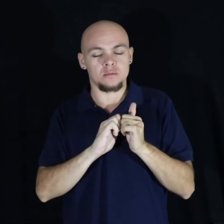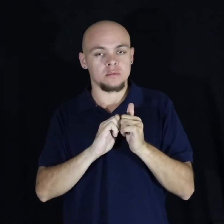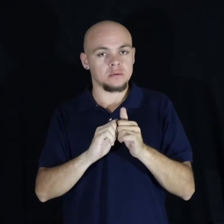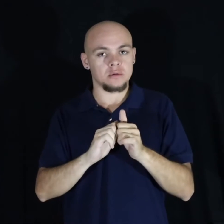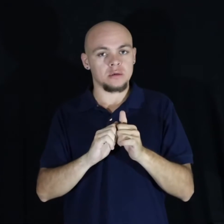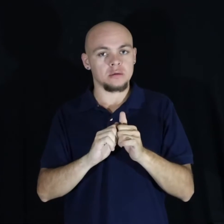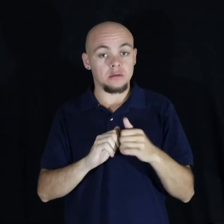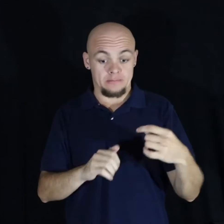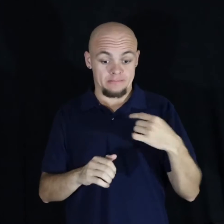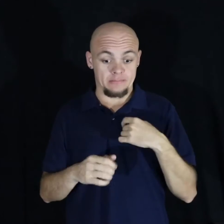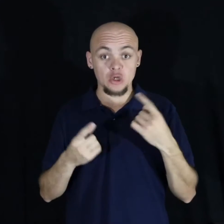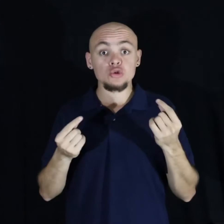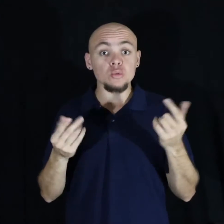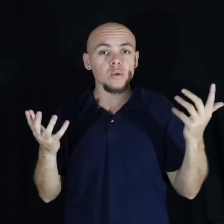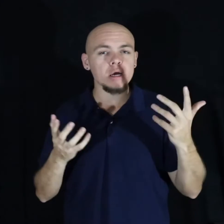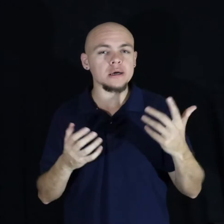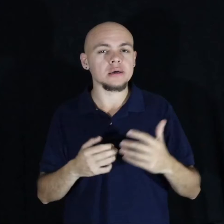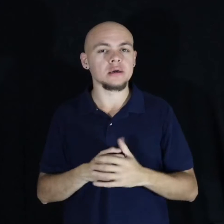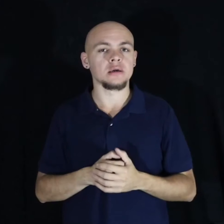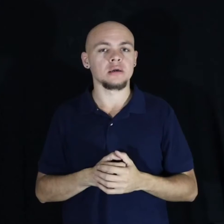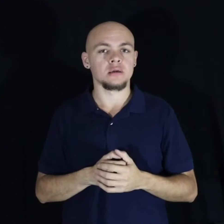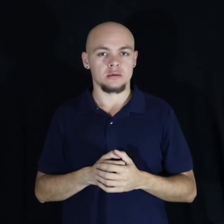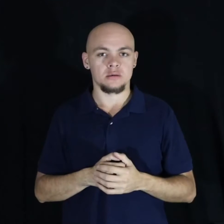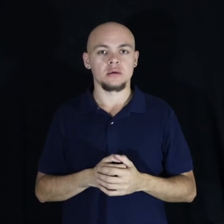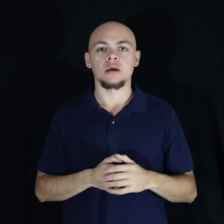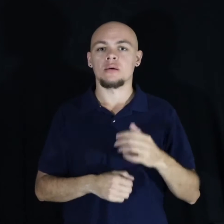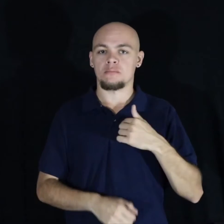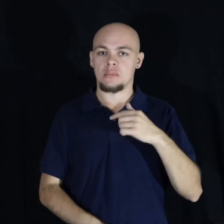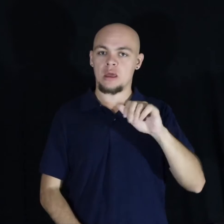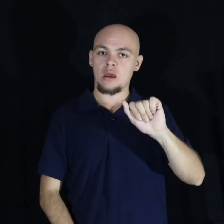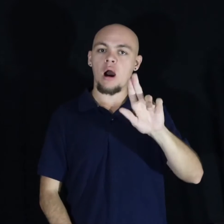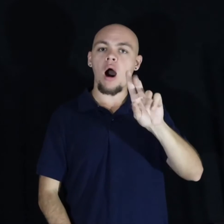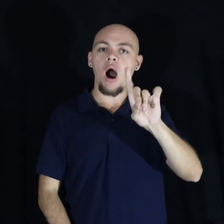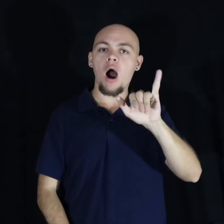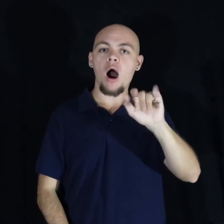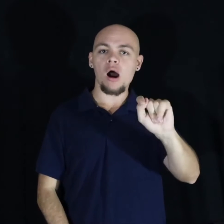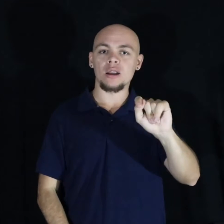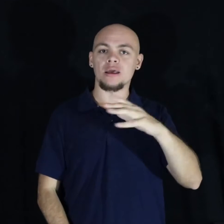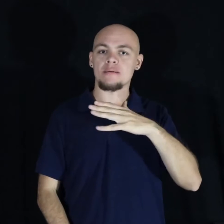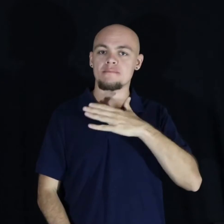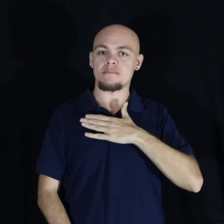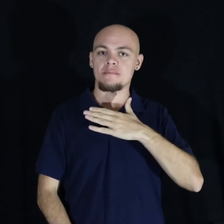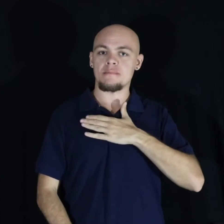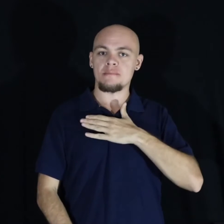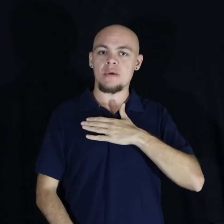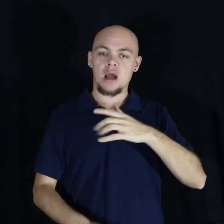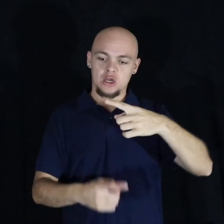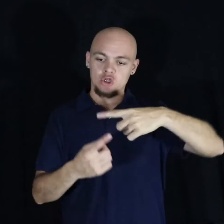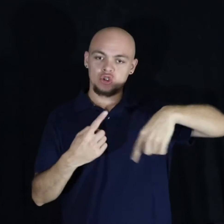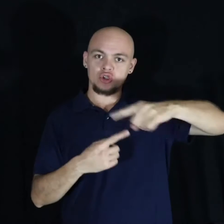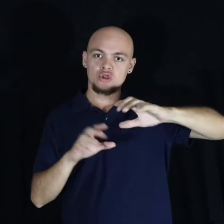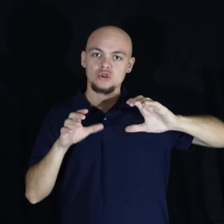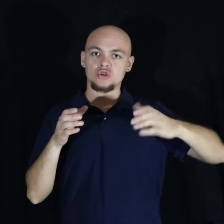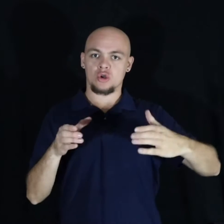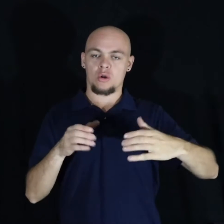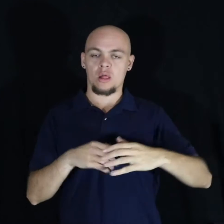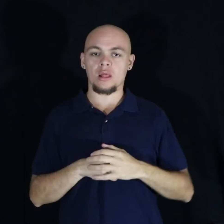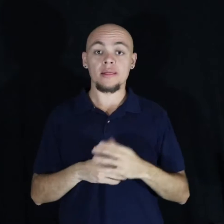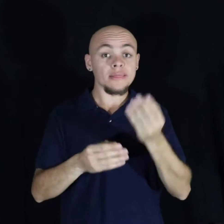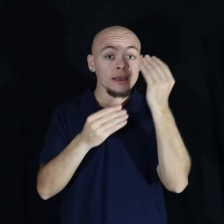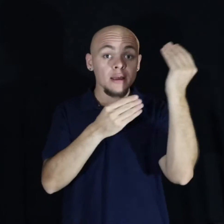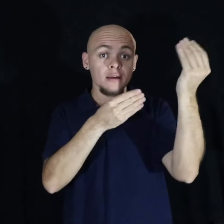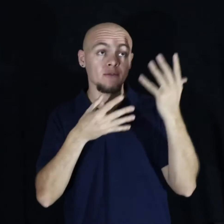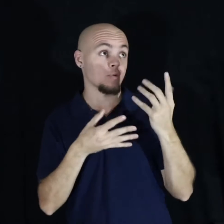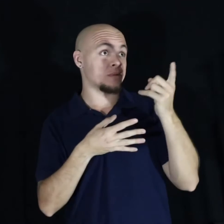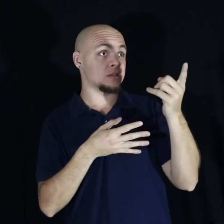So I had to do what? I had to audit my circle. The information they gave